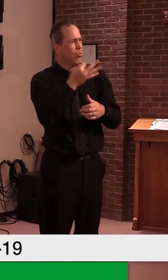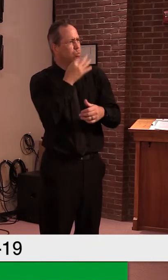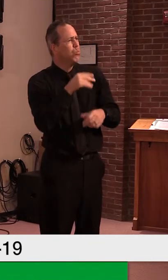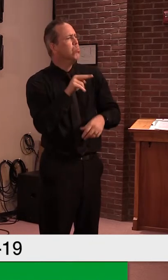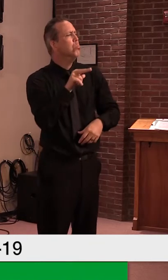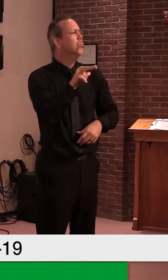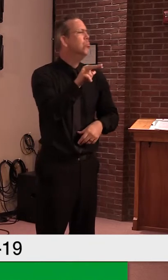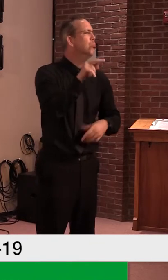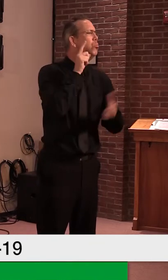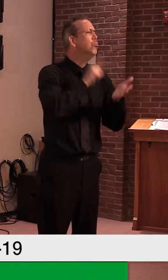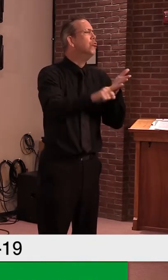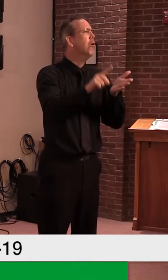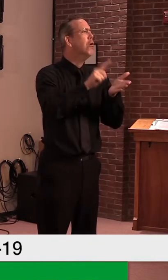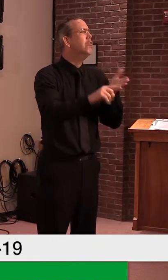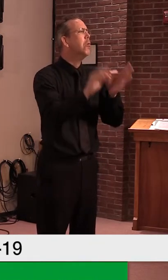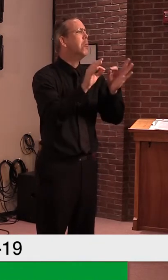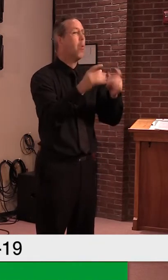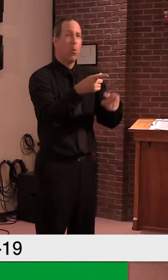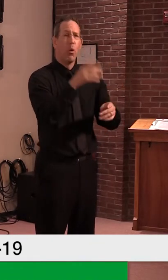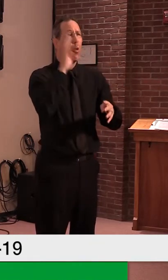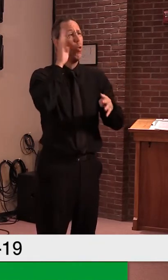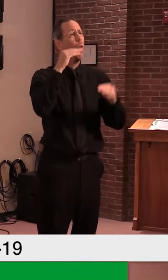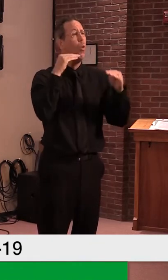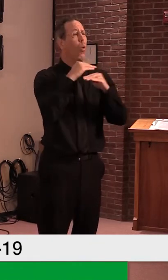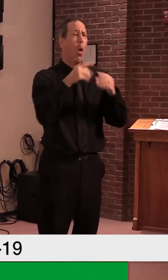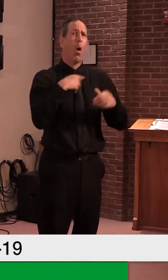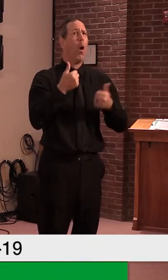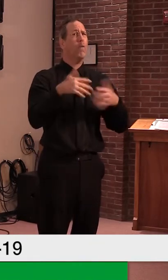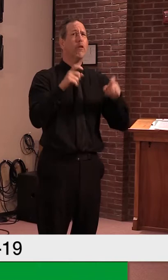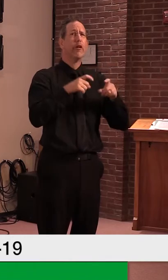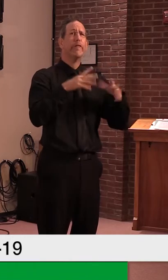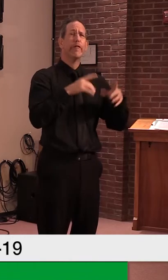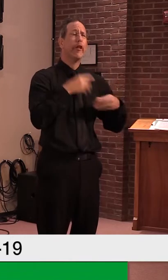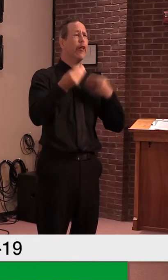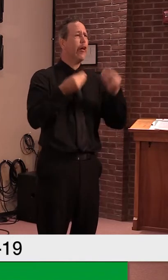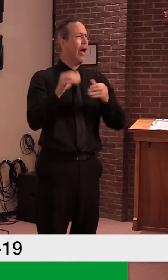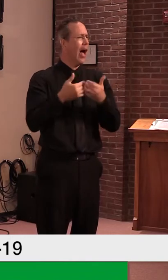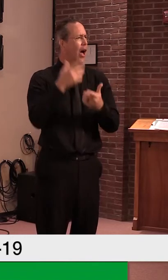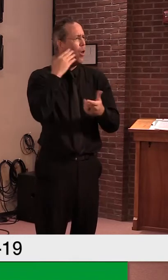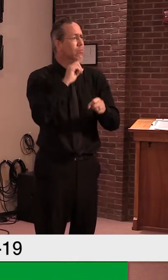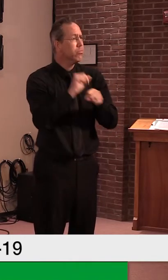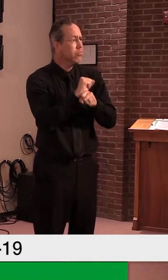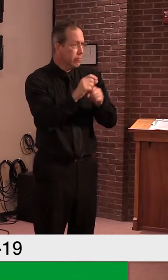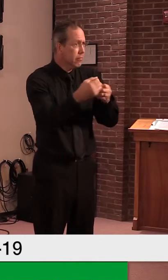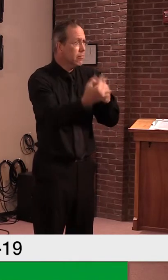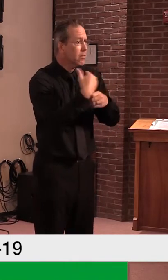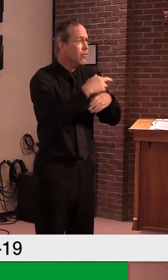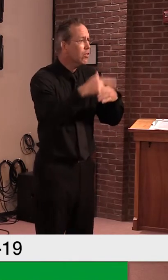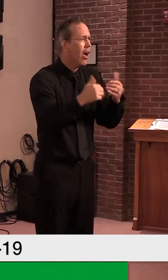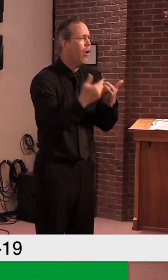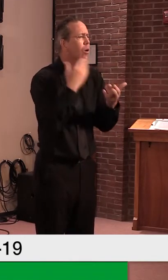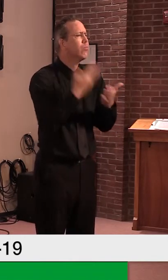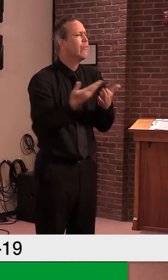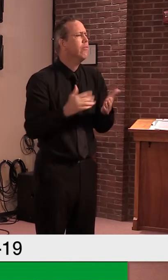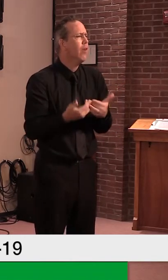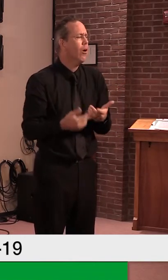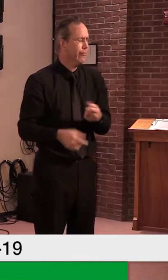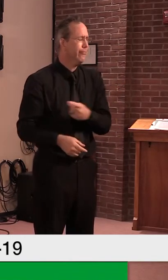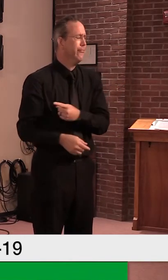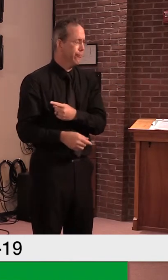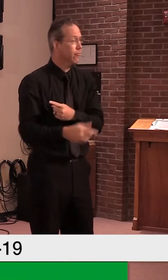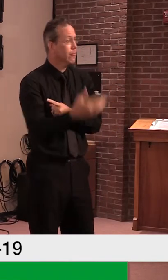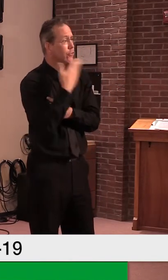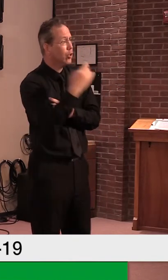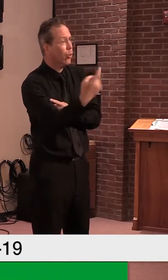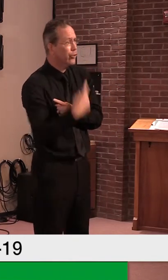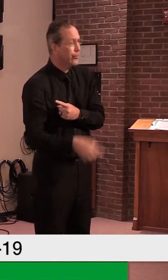almost 24 seven now, um, making sure that we stay on top of what's going that, uh, on down there, we